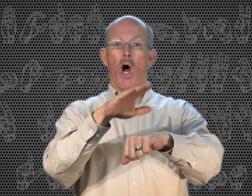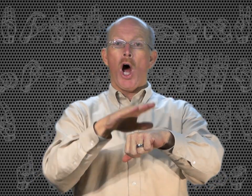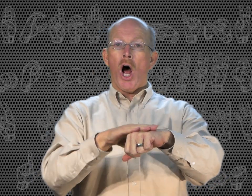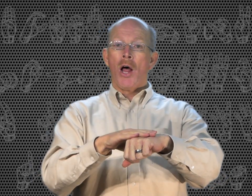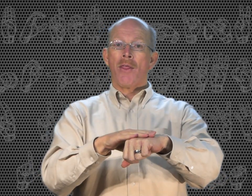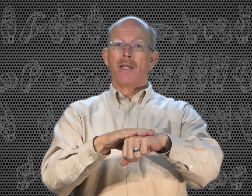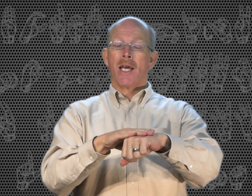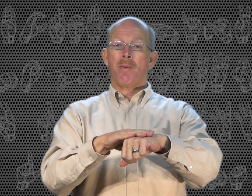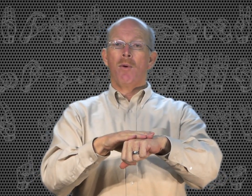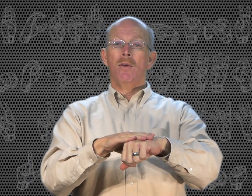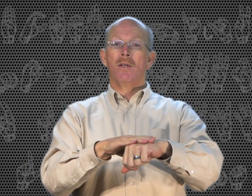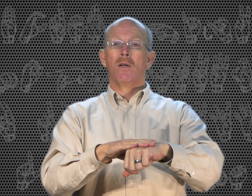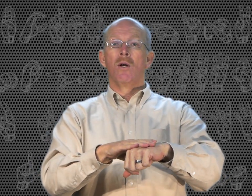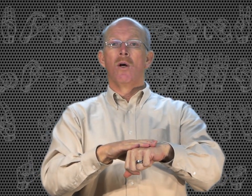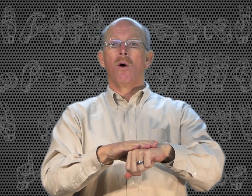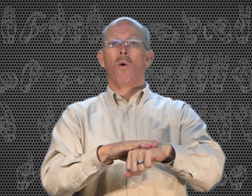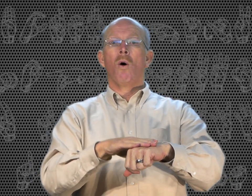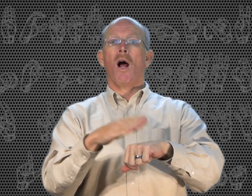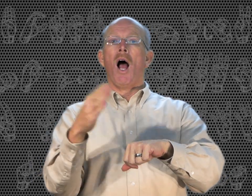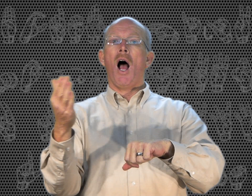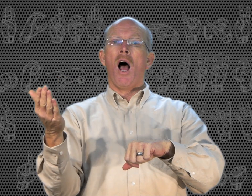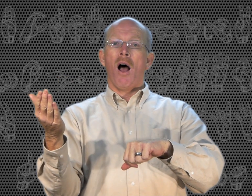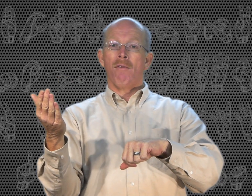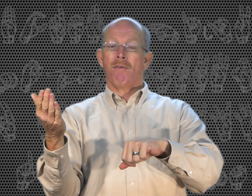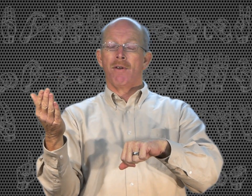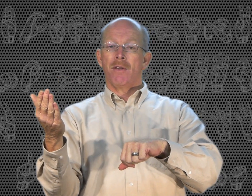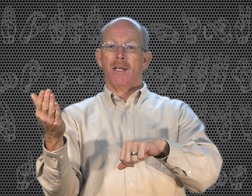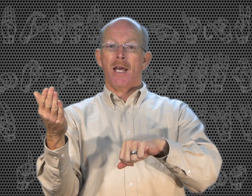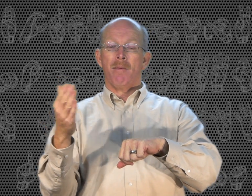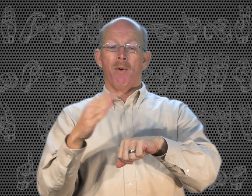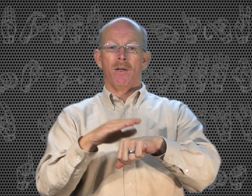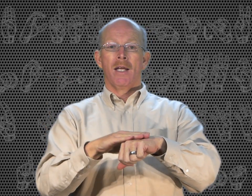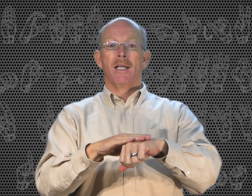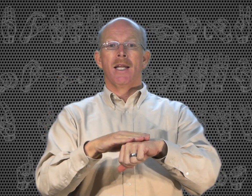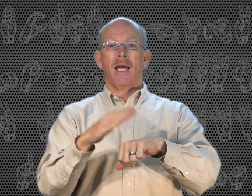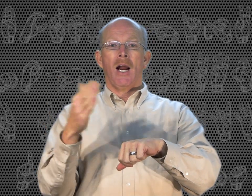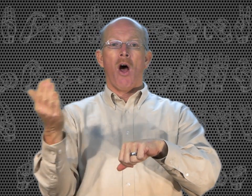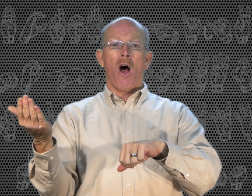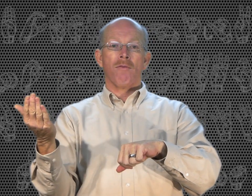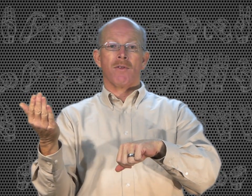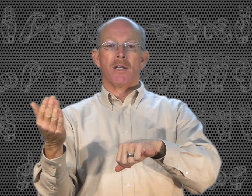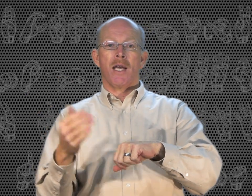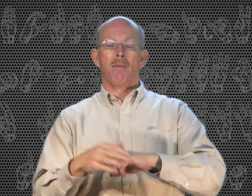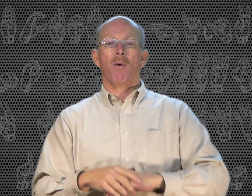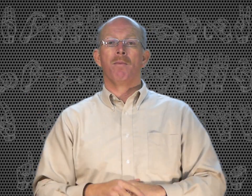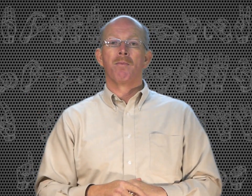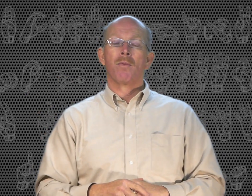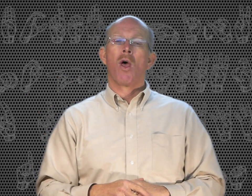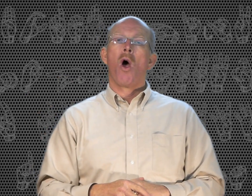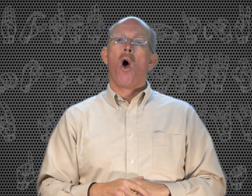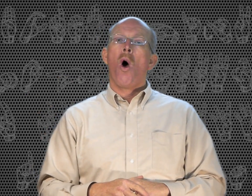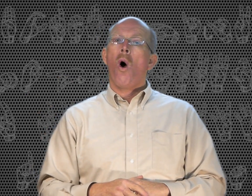on the table. Or off the table. Take it off the table. Over.